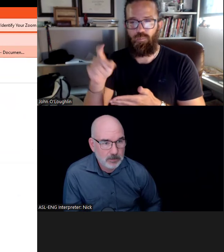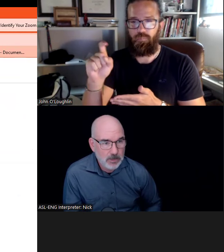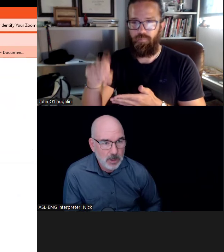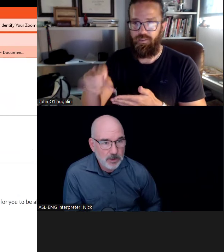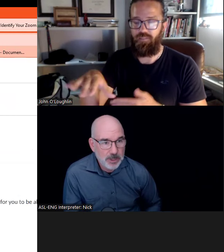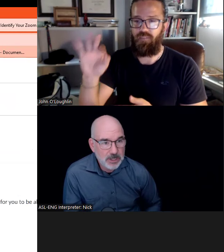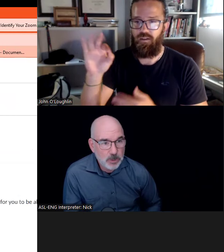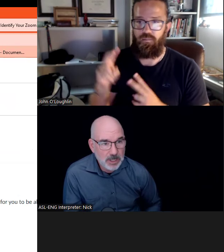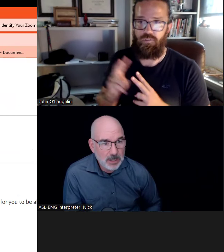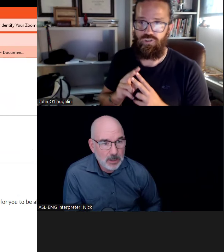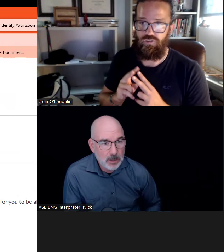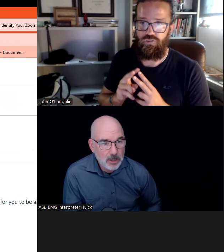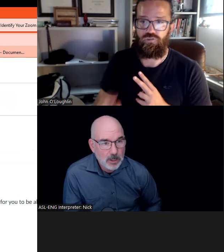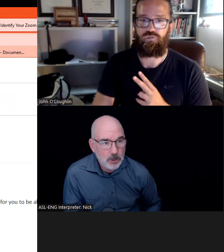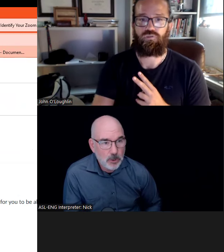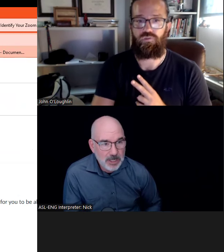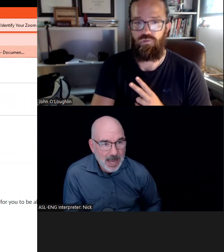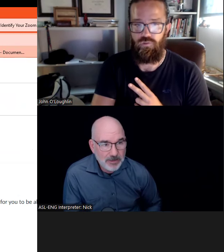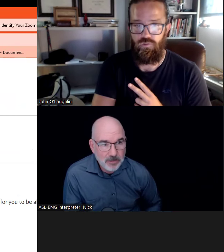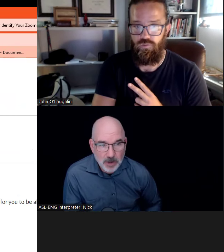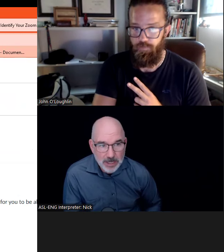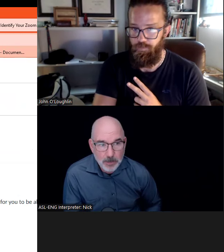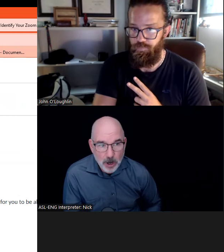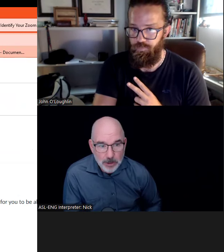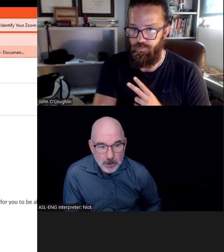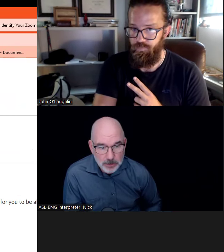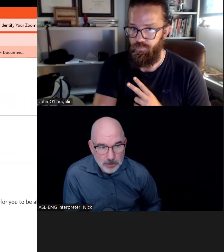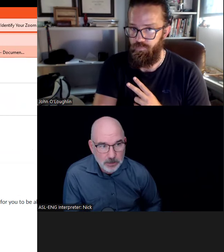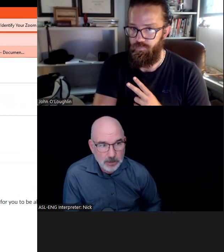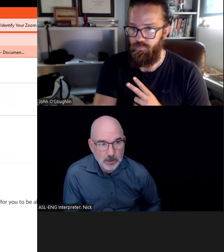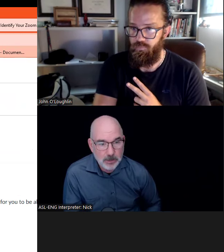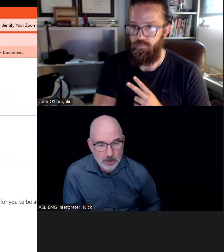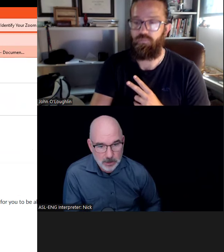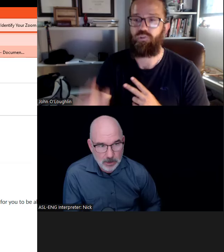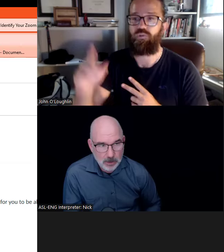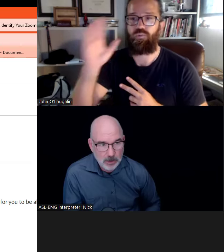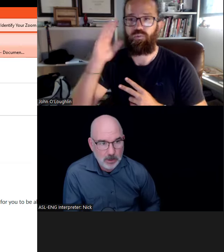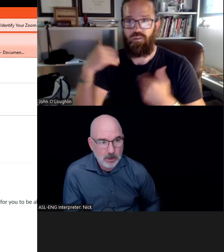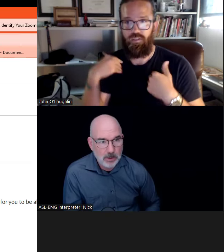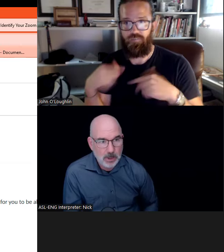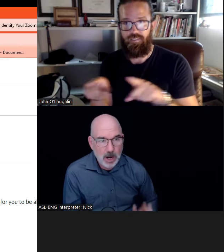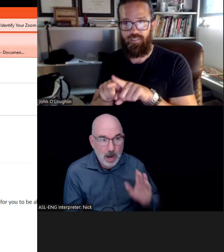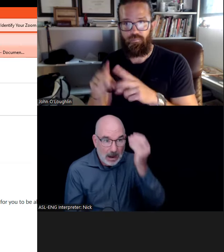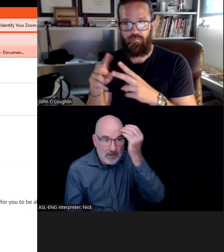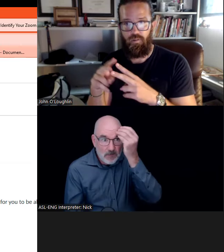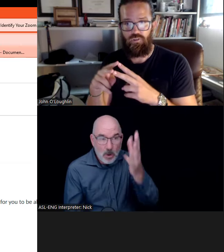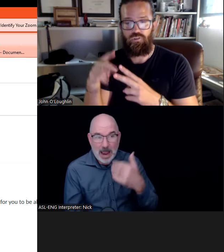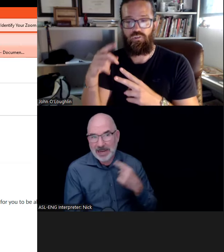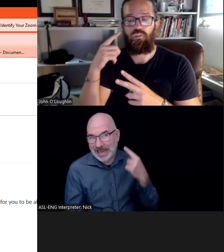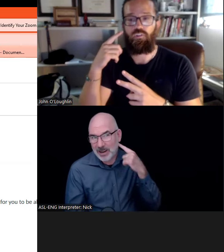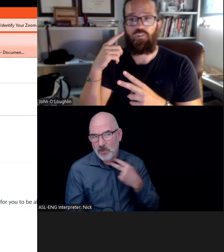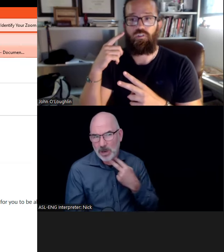For this week, you're going to have to find a partner. Oh, my God. For this